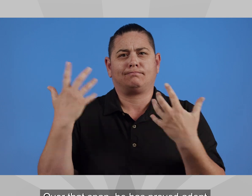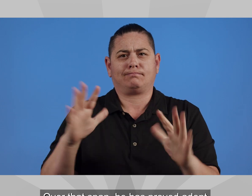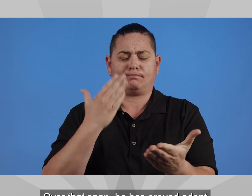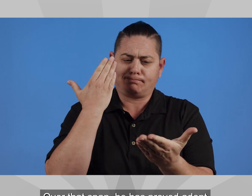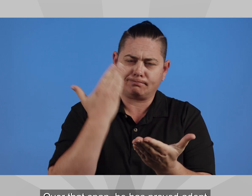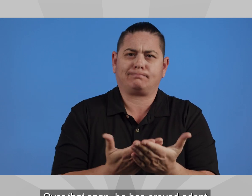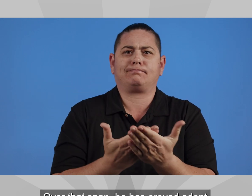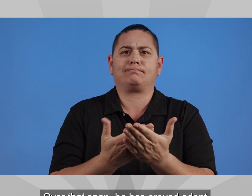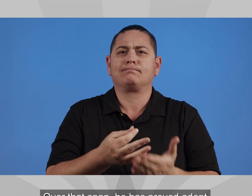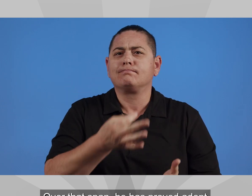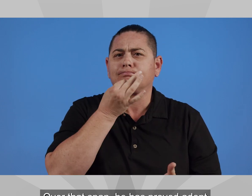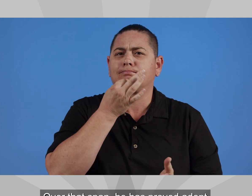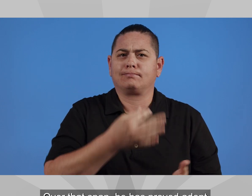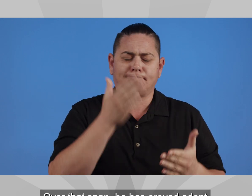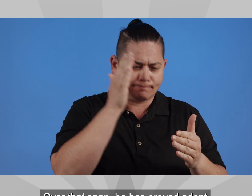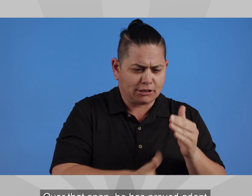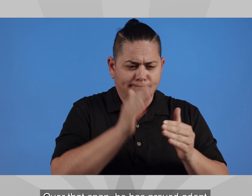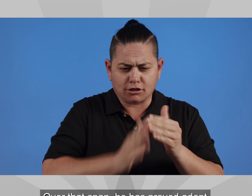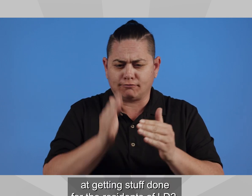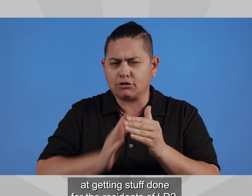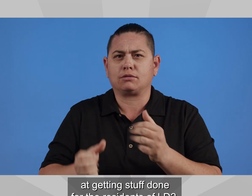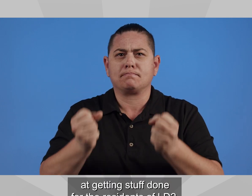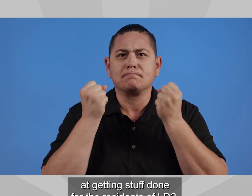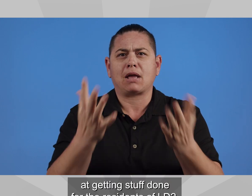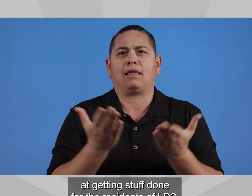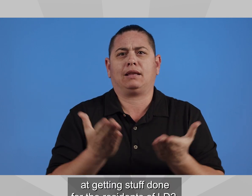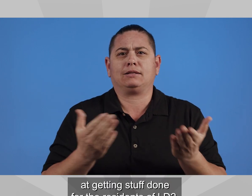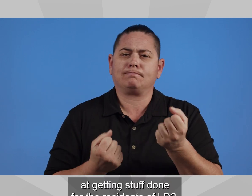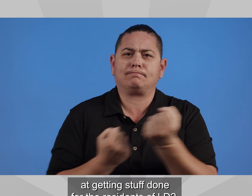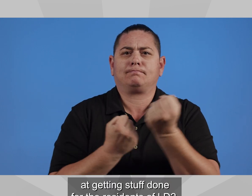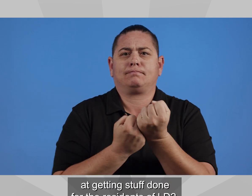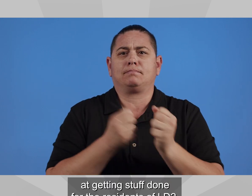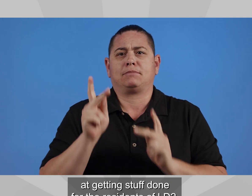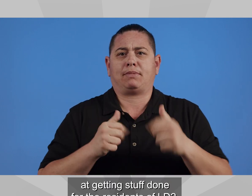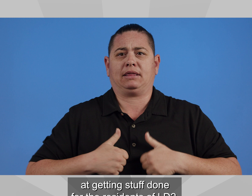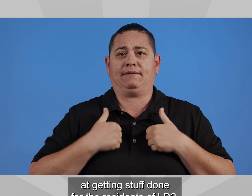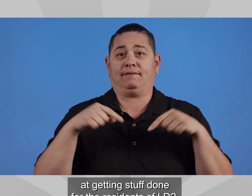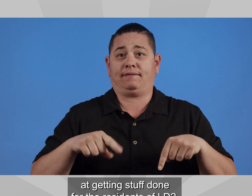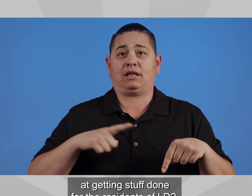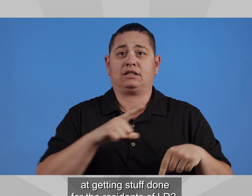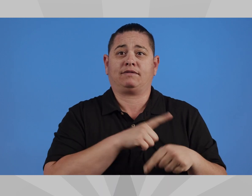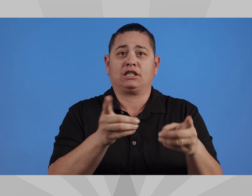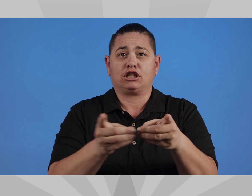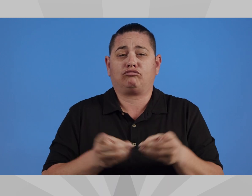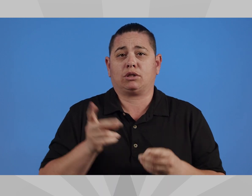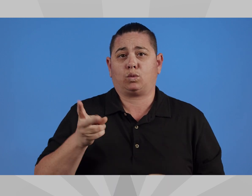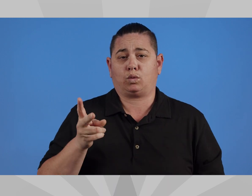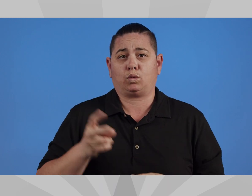Over that span, he has proved adept at getting stuff done for the residents of LD2.